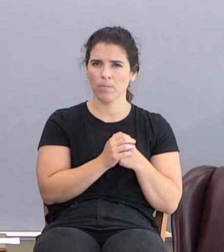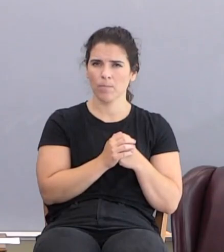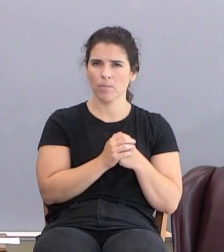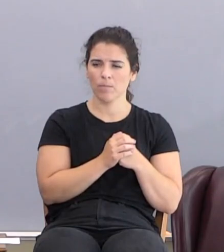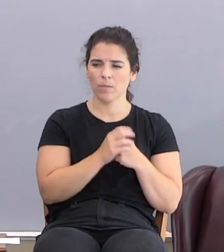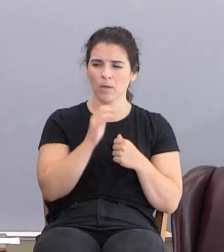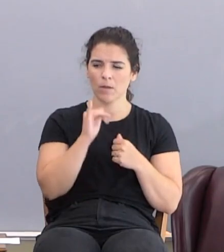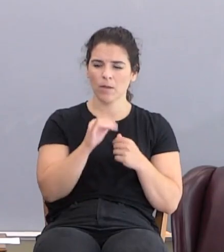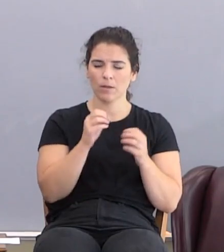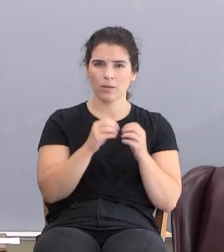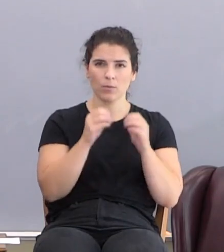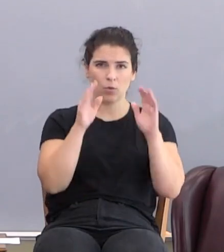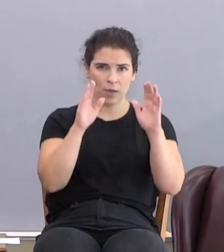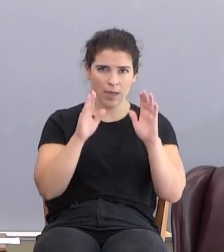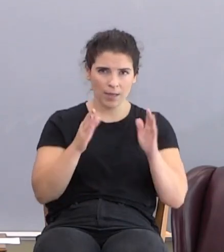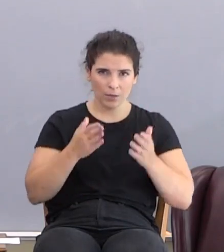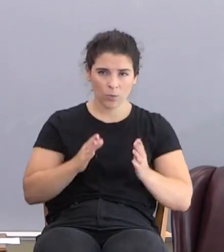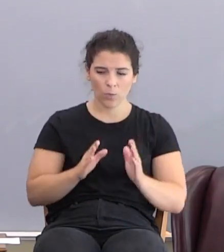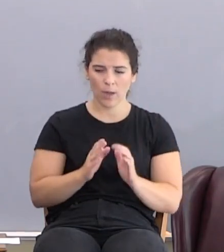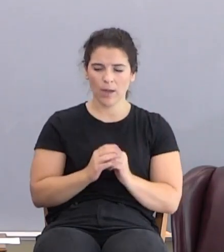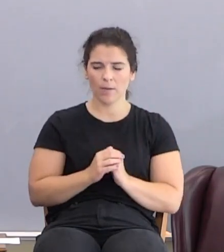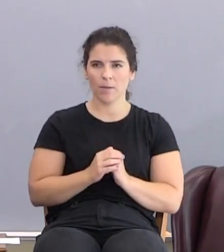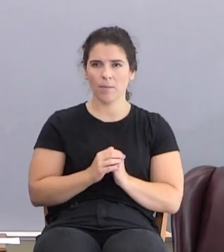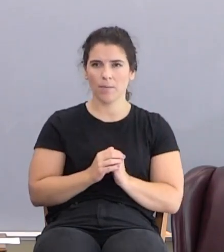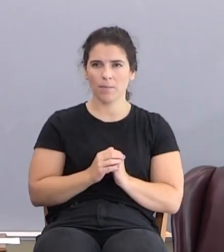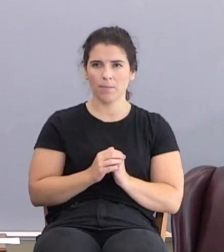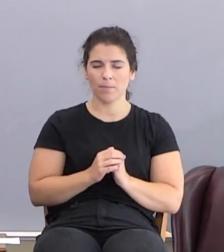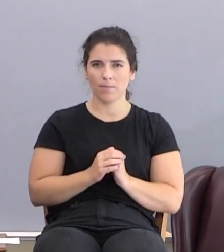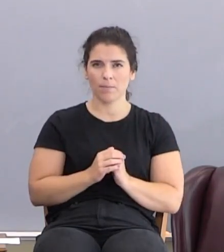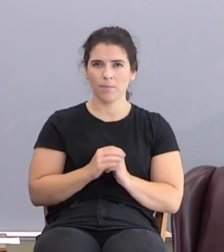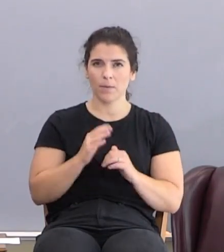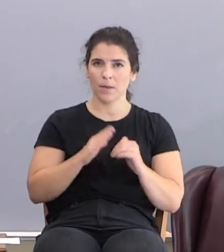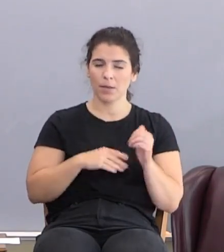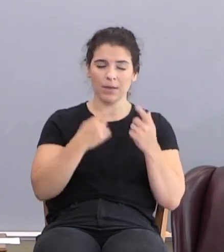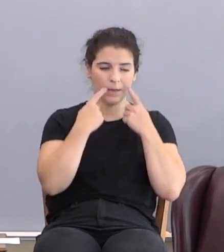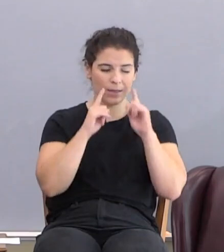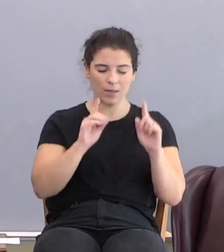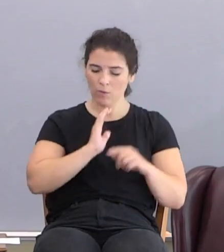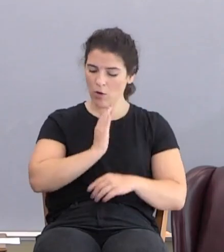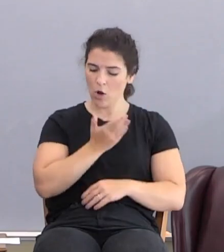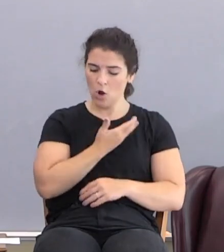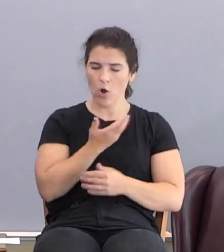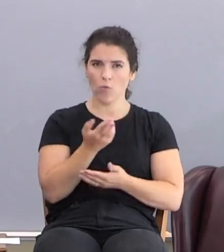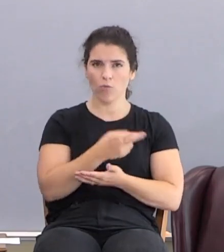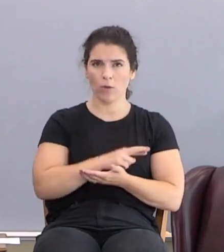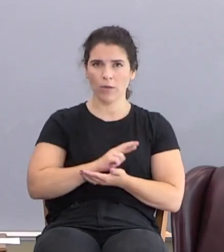That's the more excellent way than declaring our righteousness.